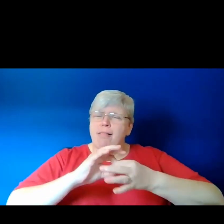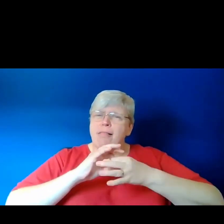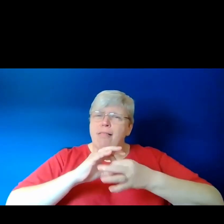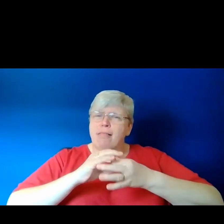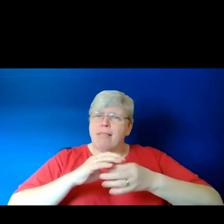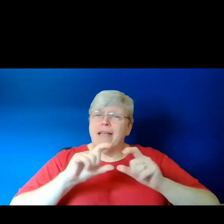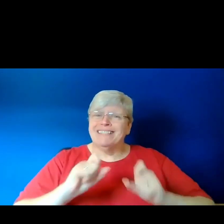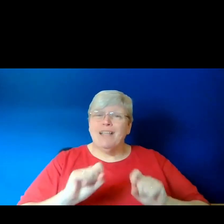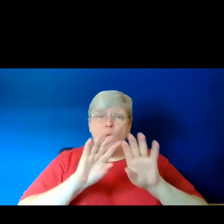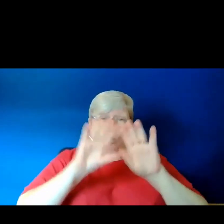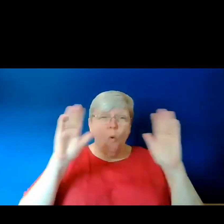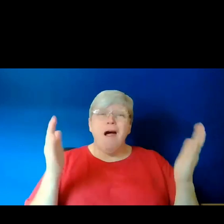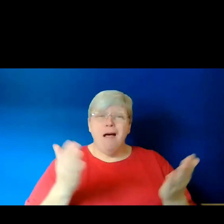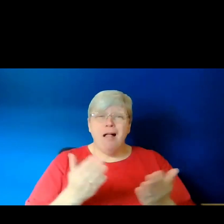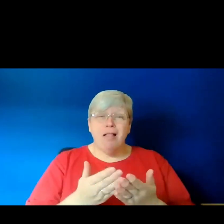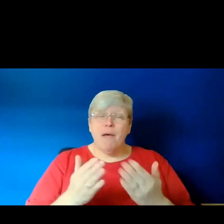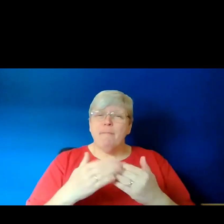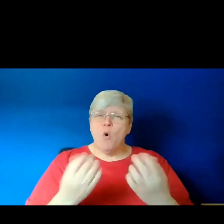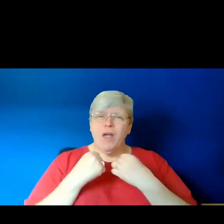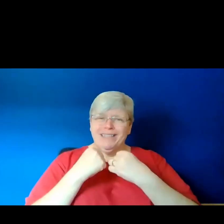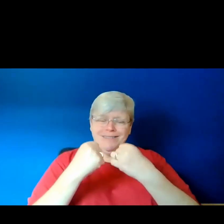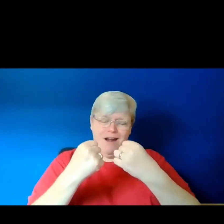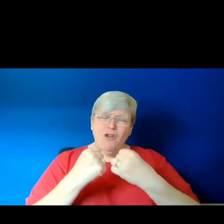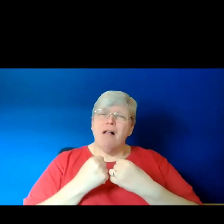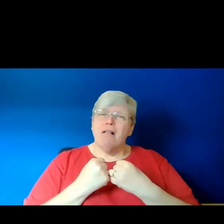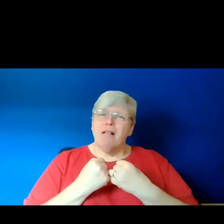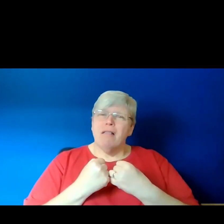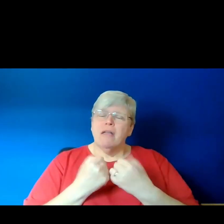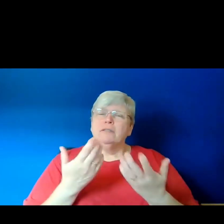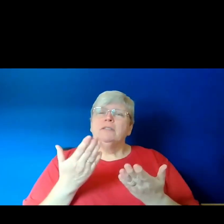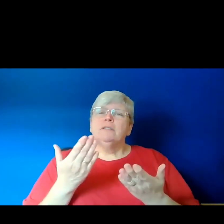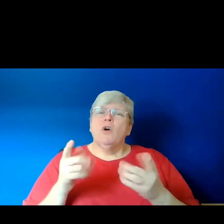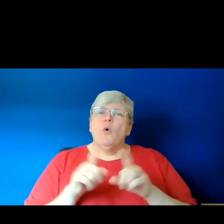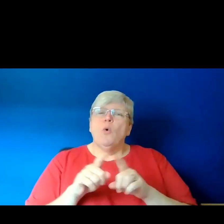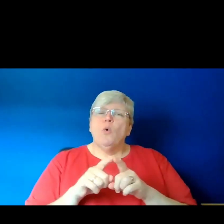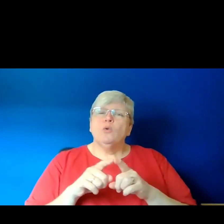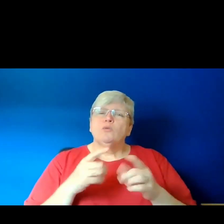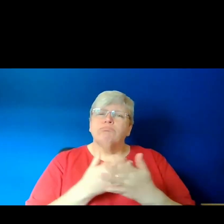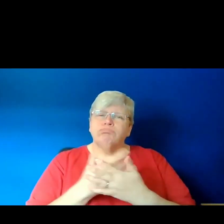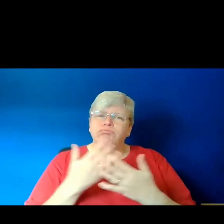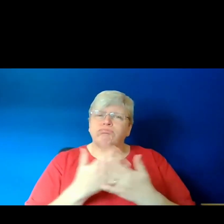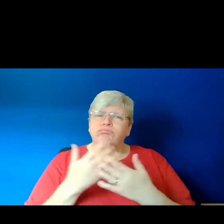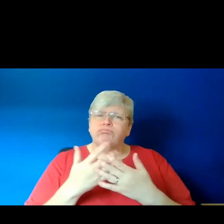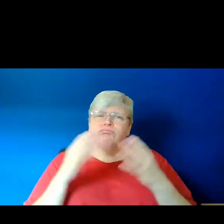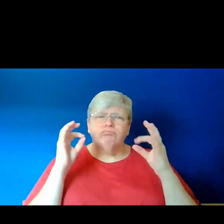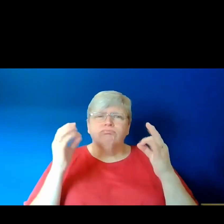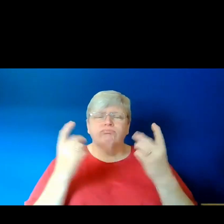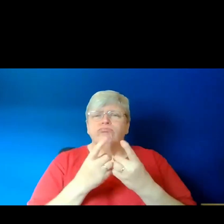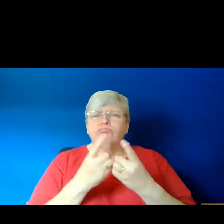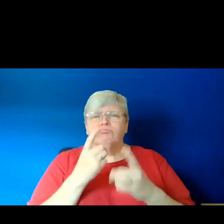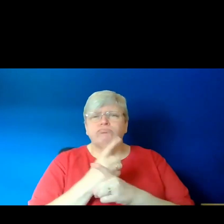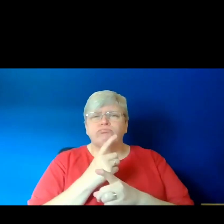but it's a more more world. So there are also a lot of formal considerations to make with poetic worlds.